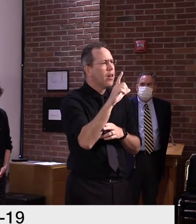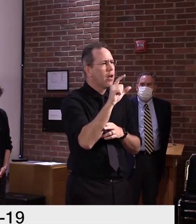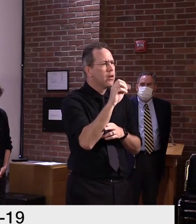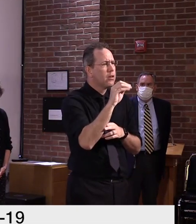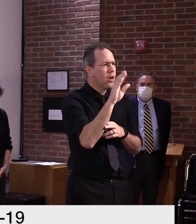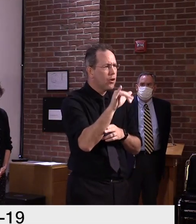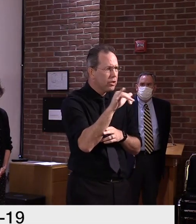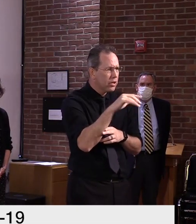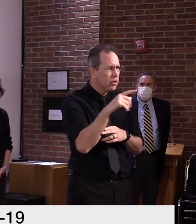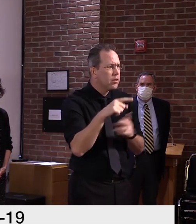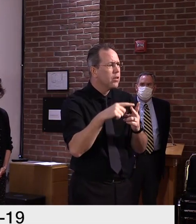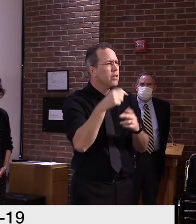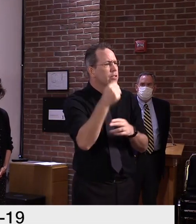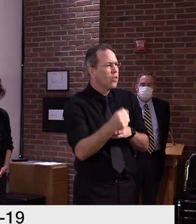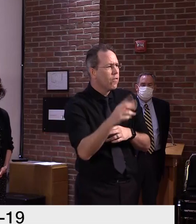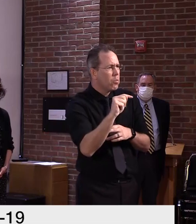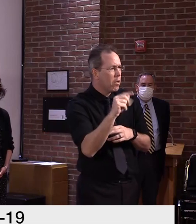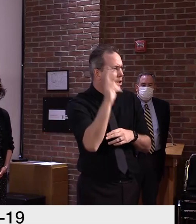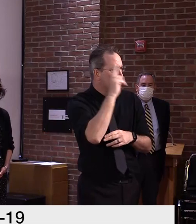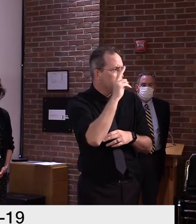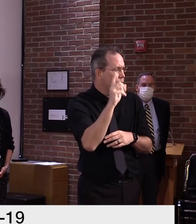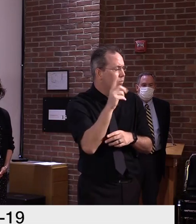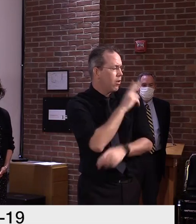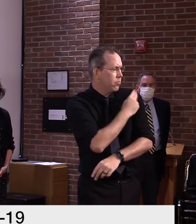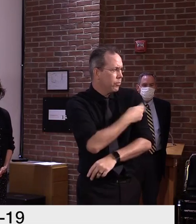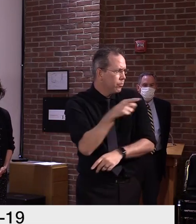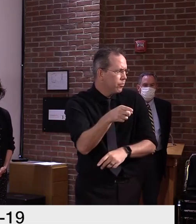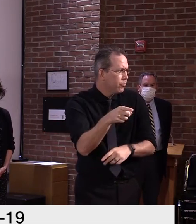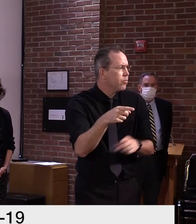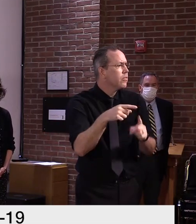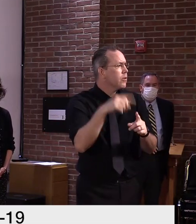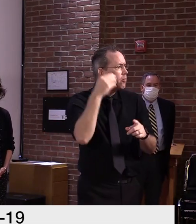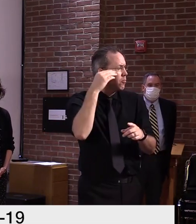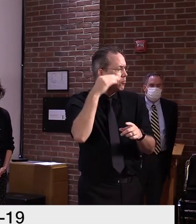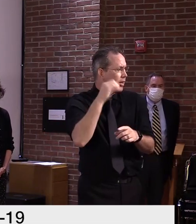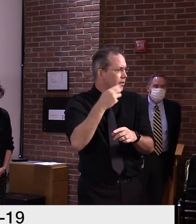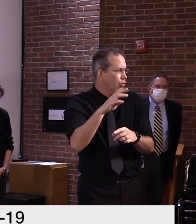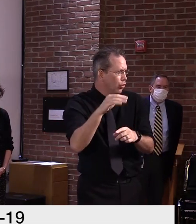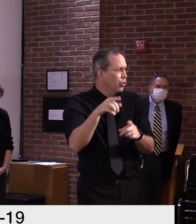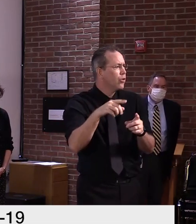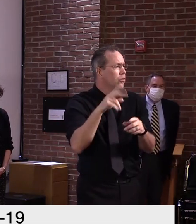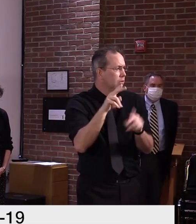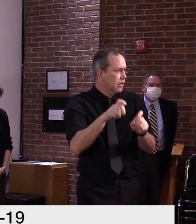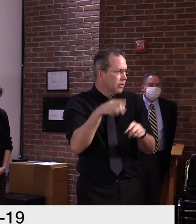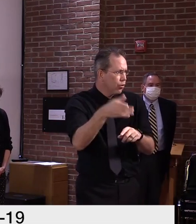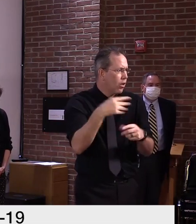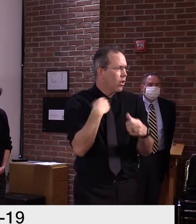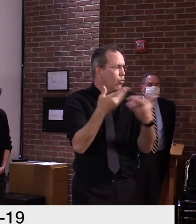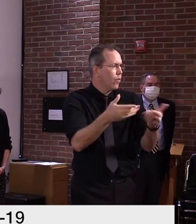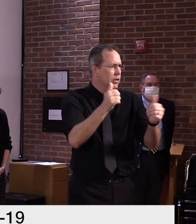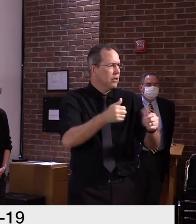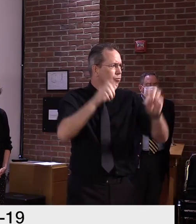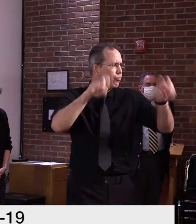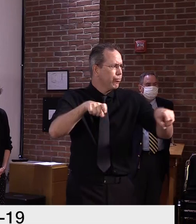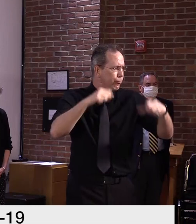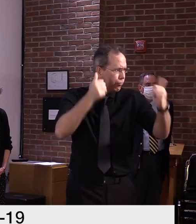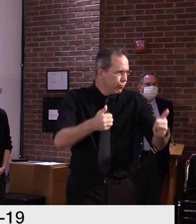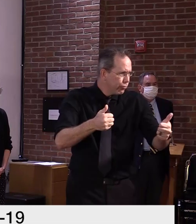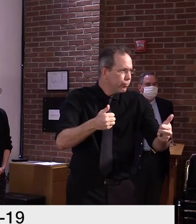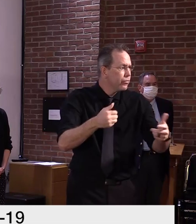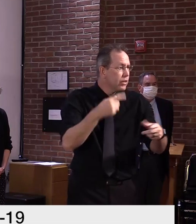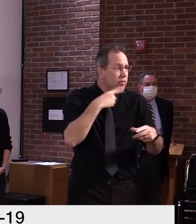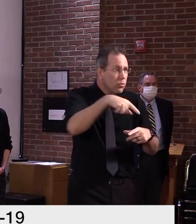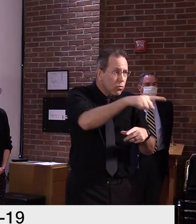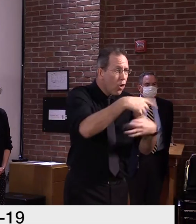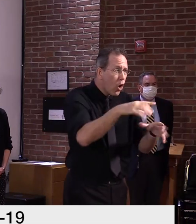yesterday and today and will come back as needed. So far, our lab has reported